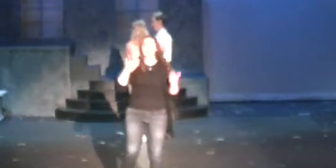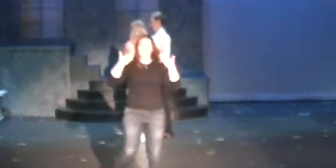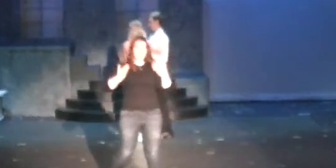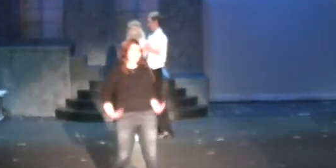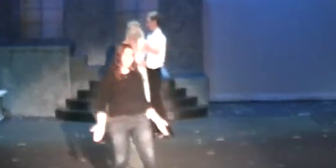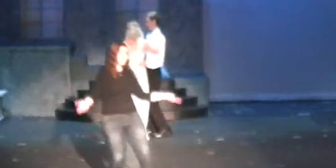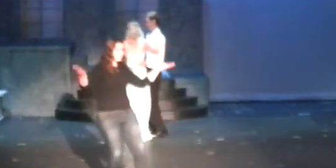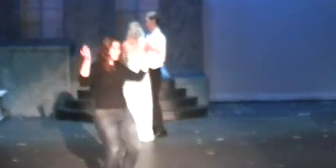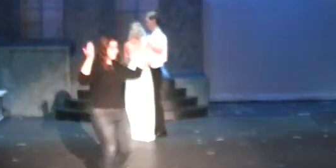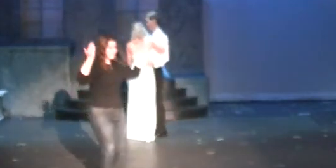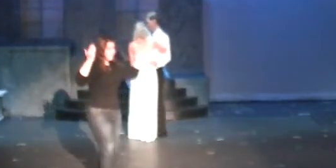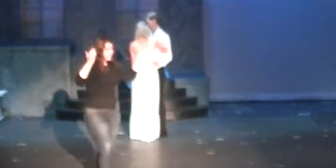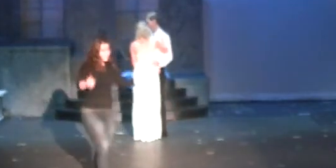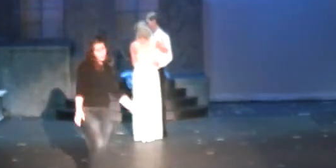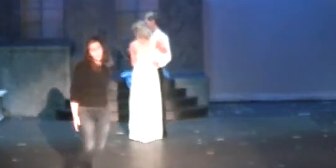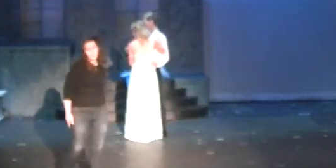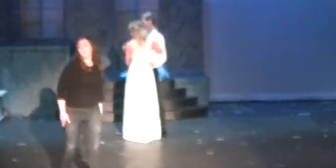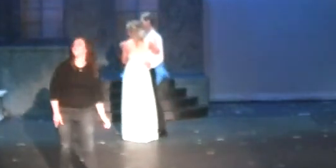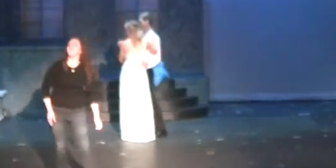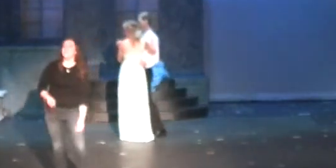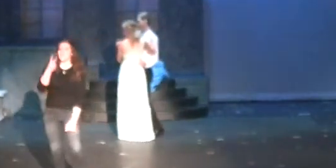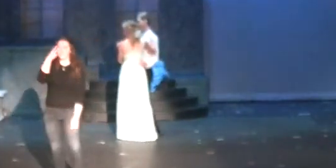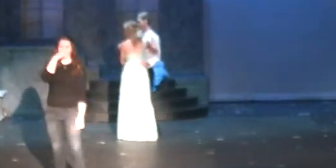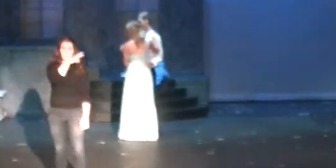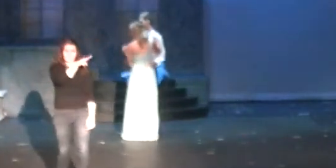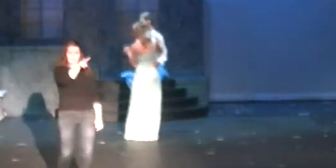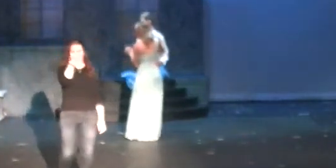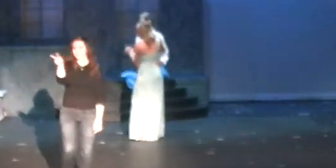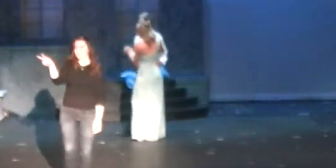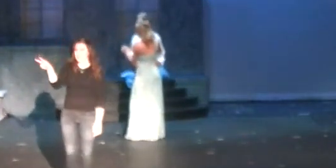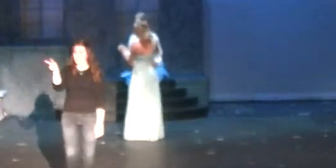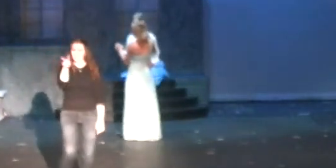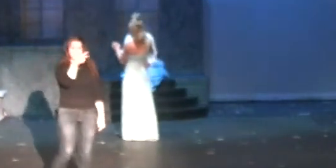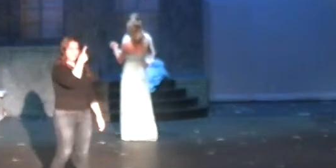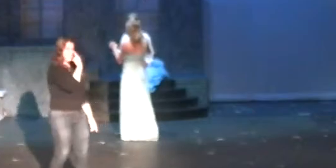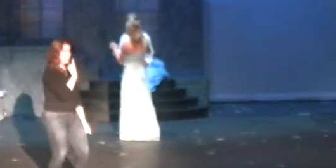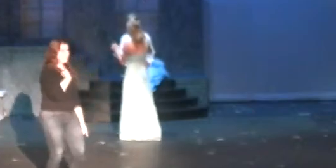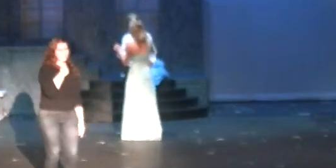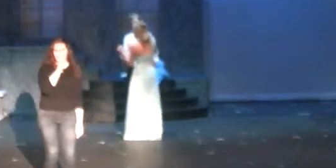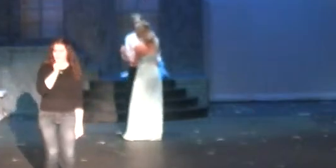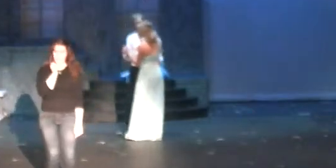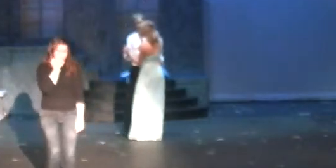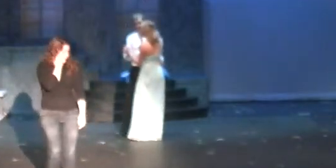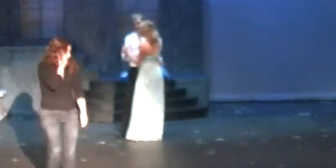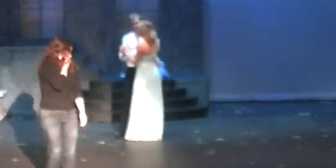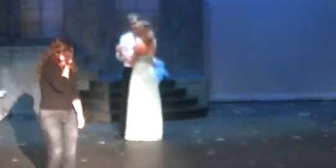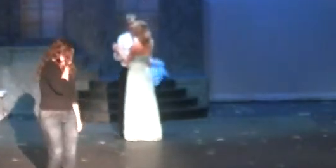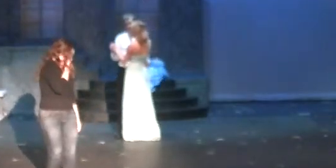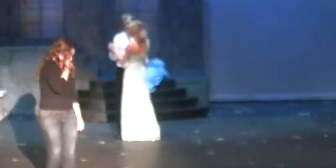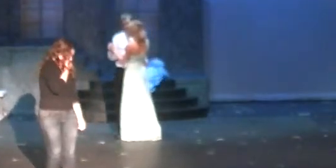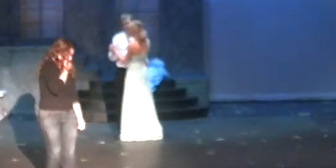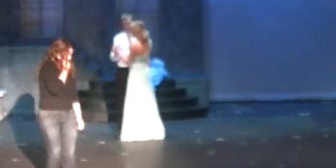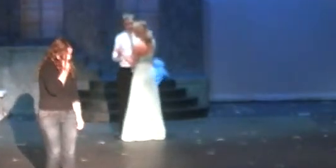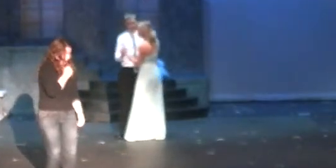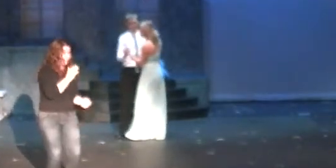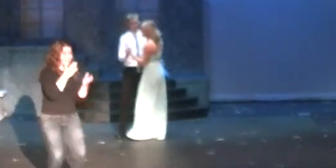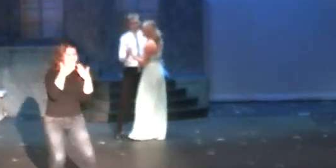about me I am inside, I pray that you'll come looking and I won't, I won't, I won't